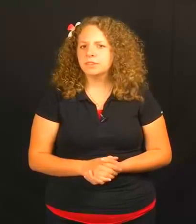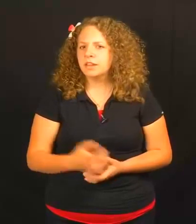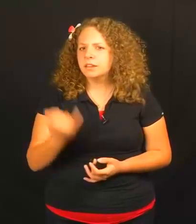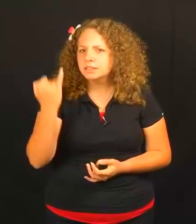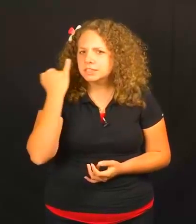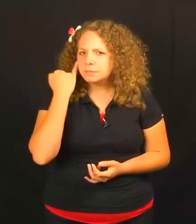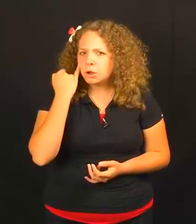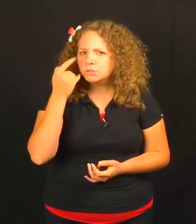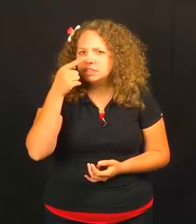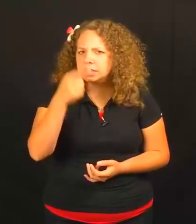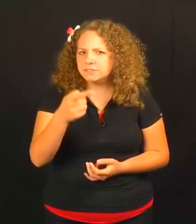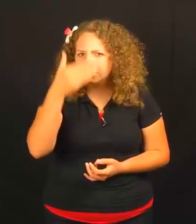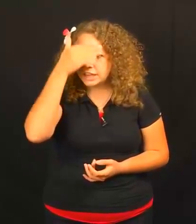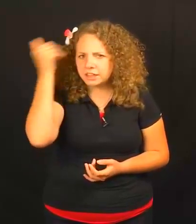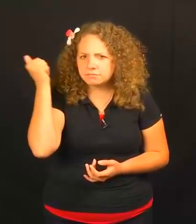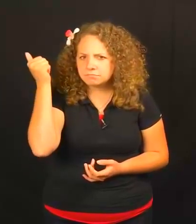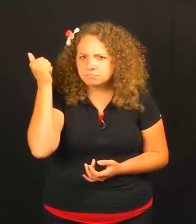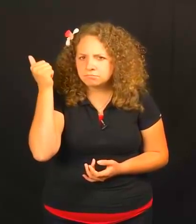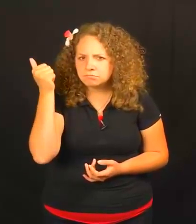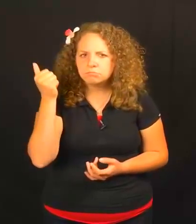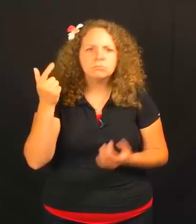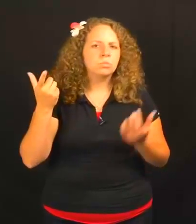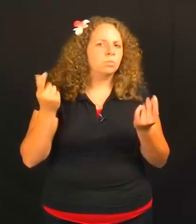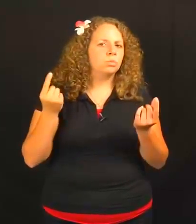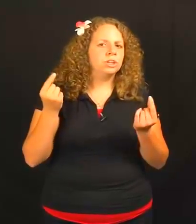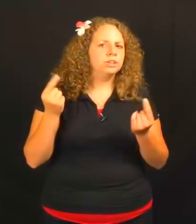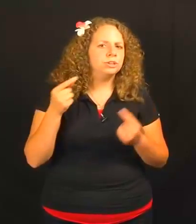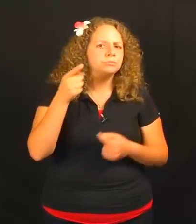So, SUPPOSE he forgets. What do you do?